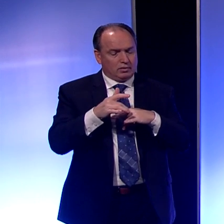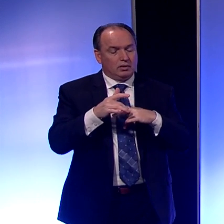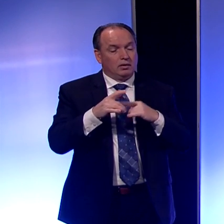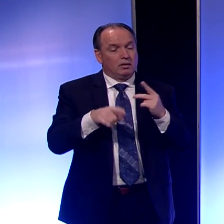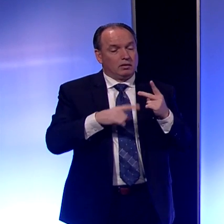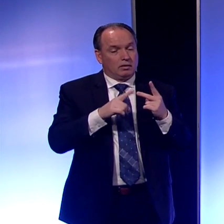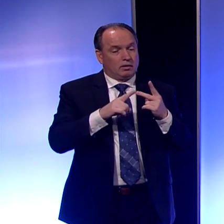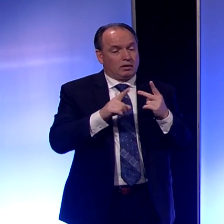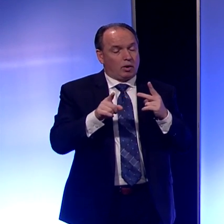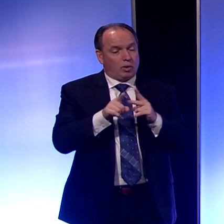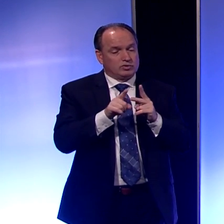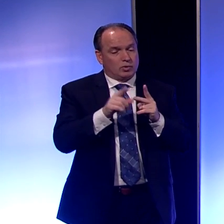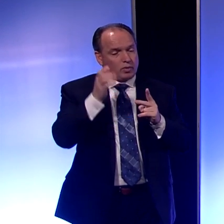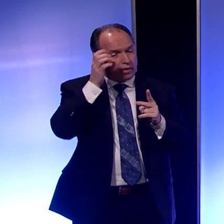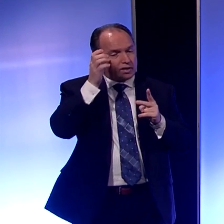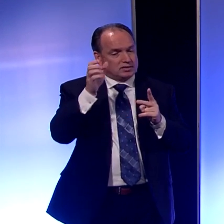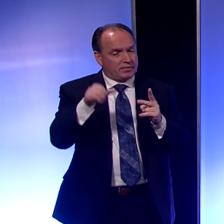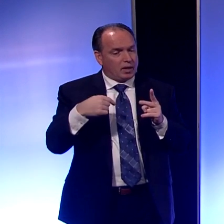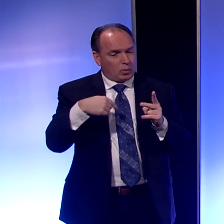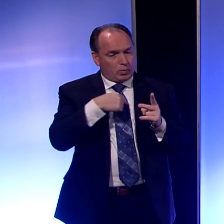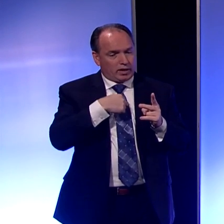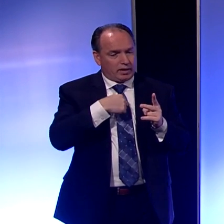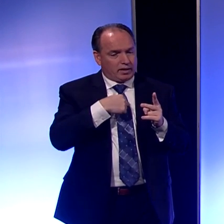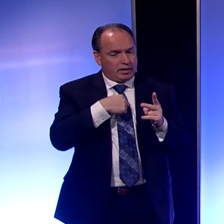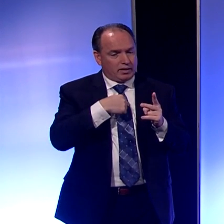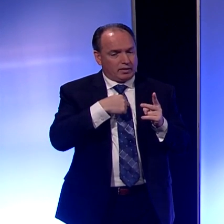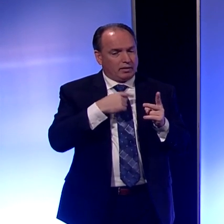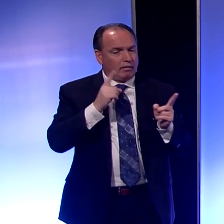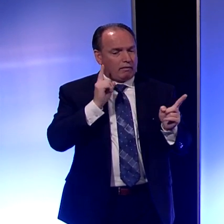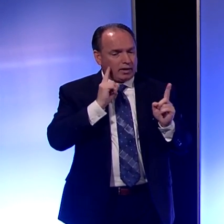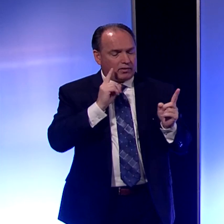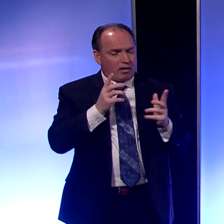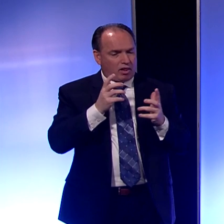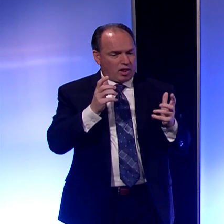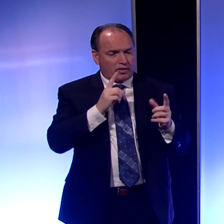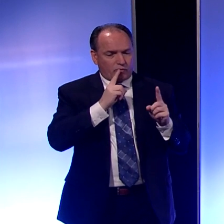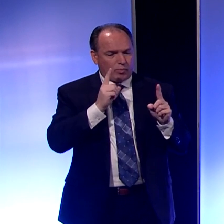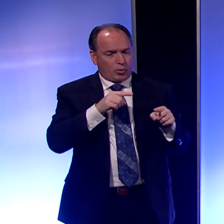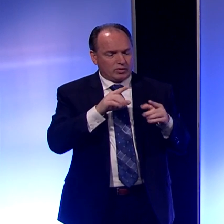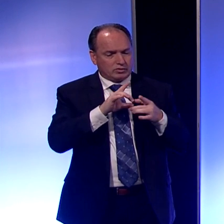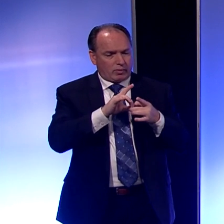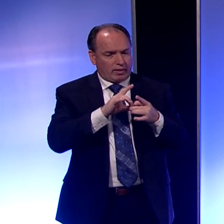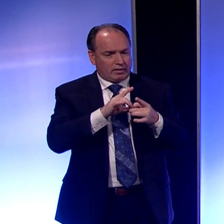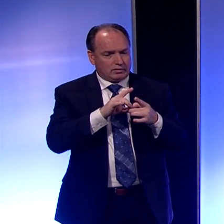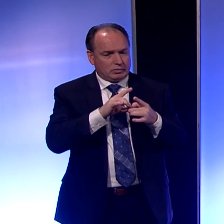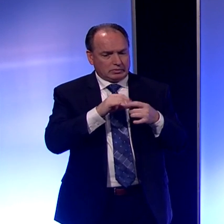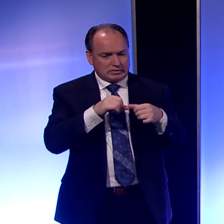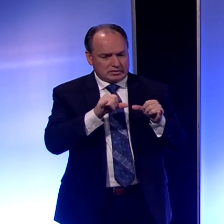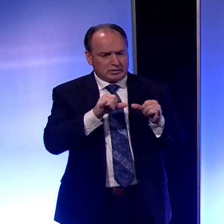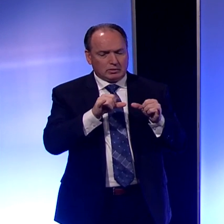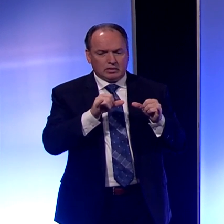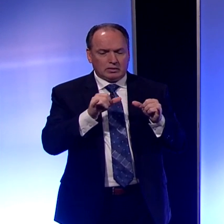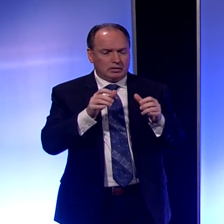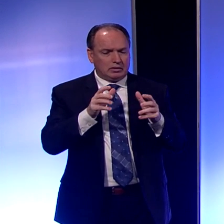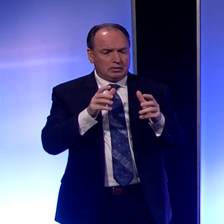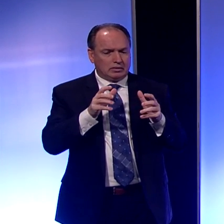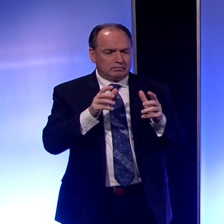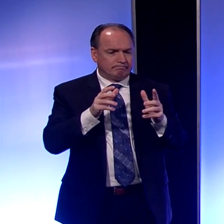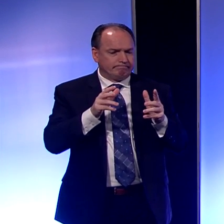also the concept that we're hearing lots of reports about still lots of